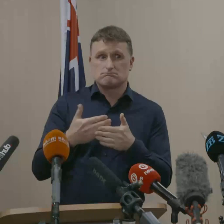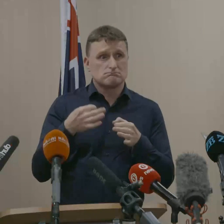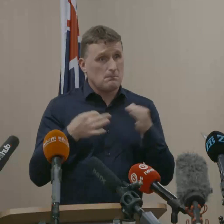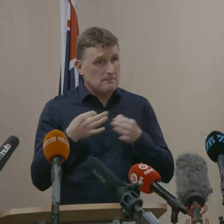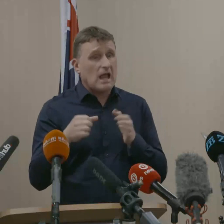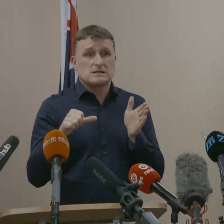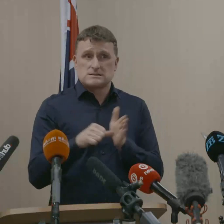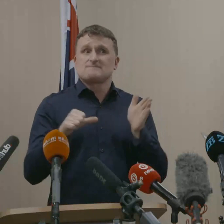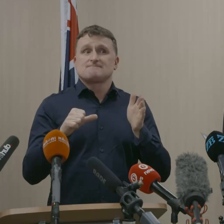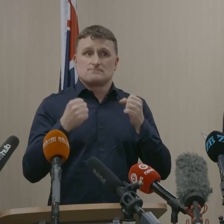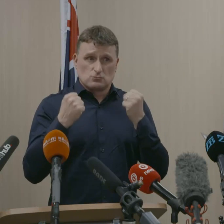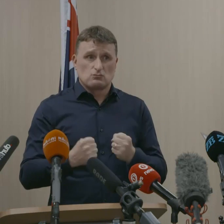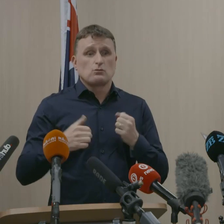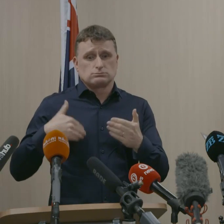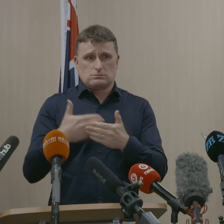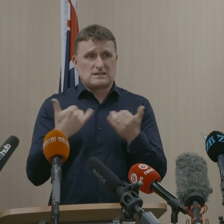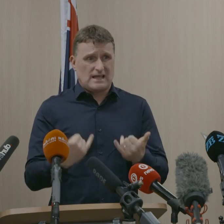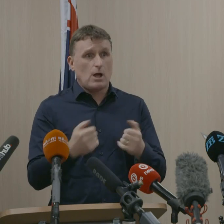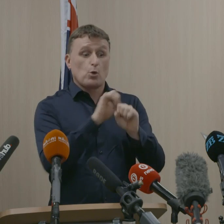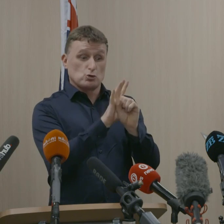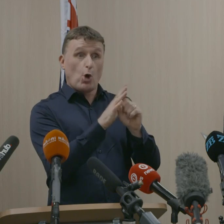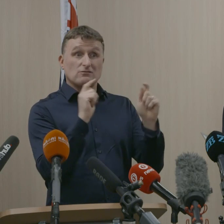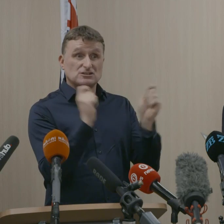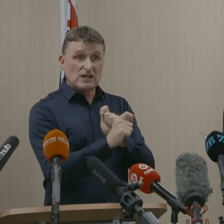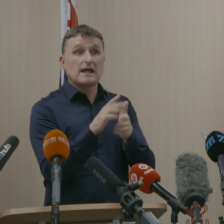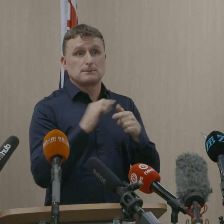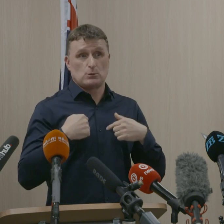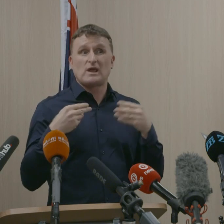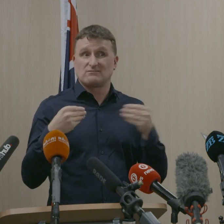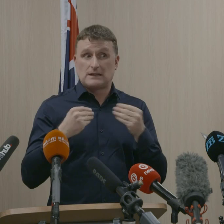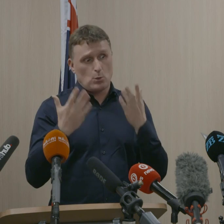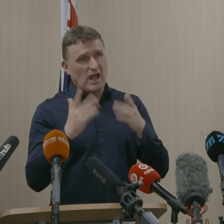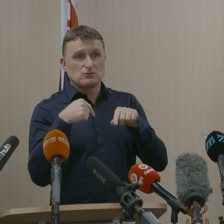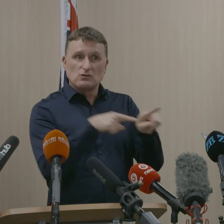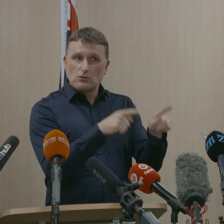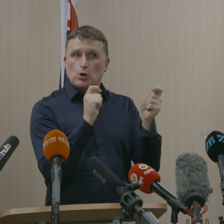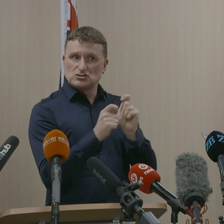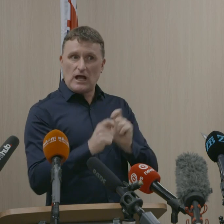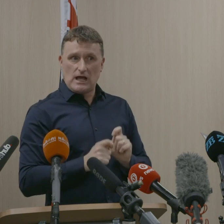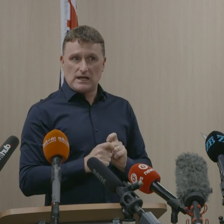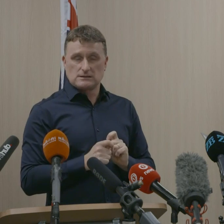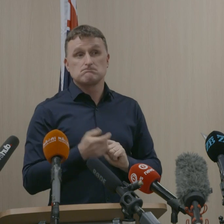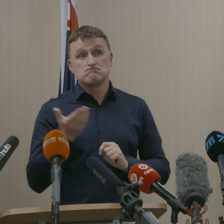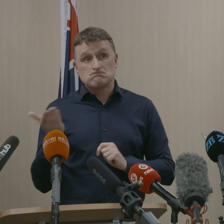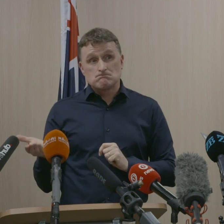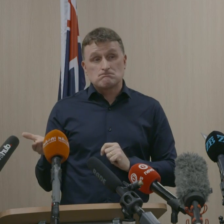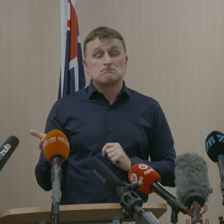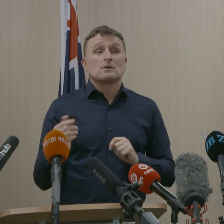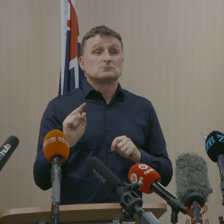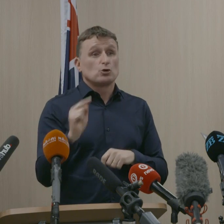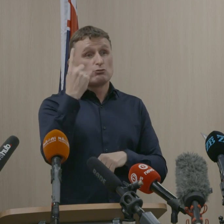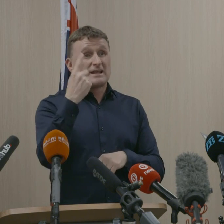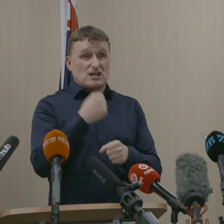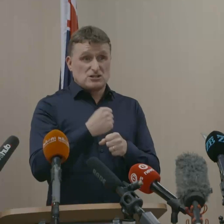willingness to adapt. COVID has changed, and so we must. It's on that basis that the Director-General of Health has recommended and